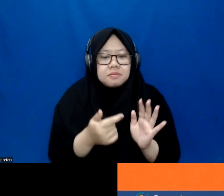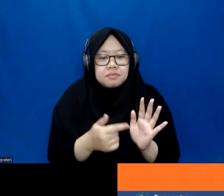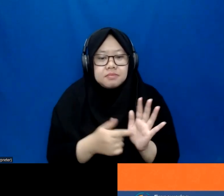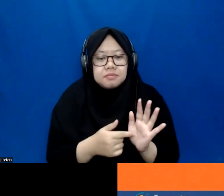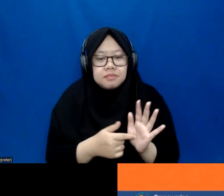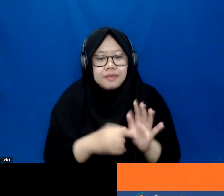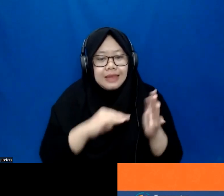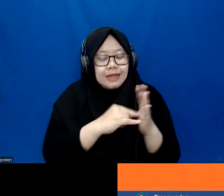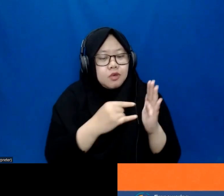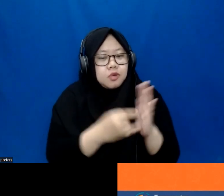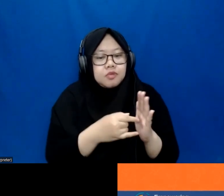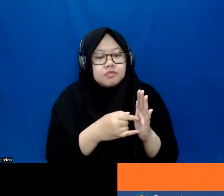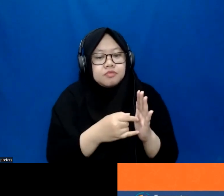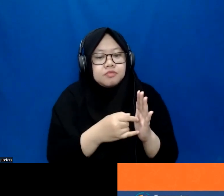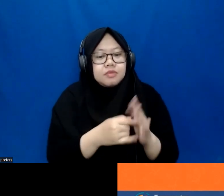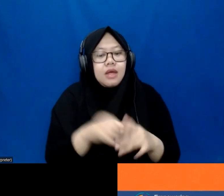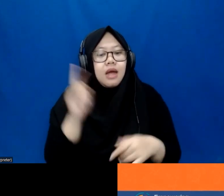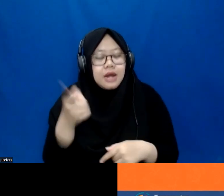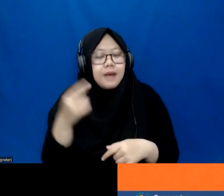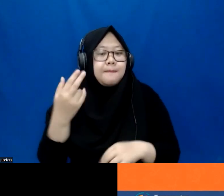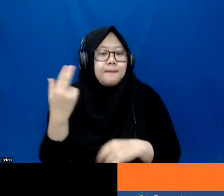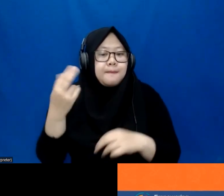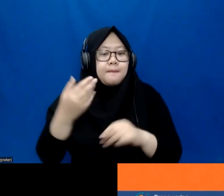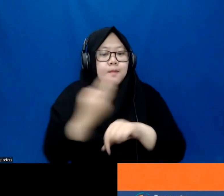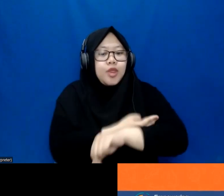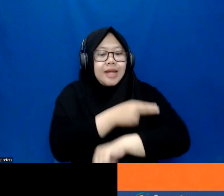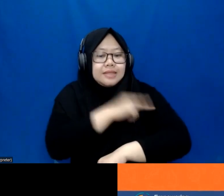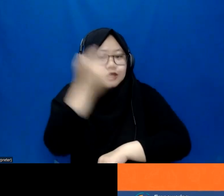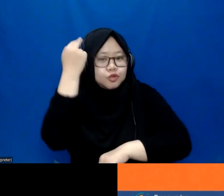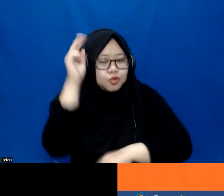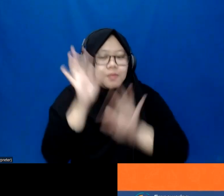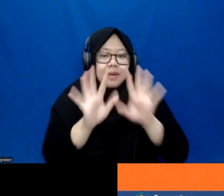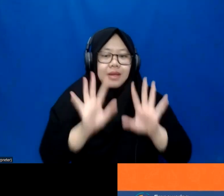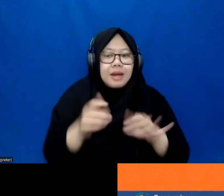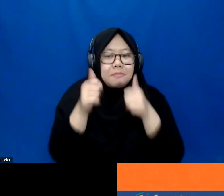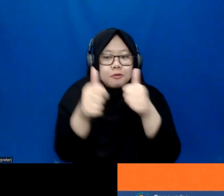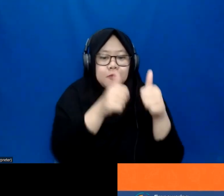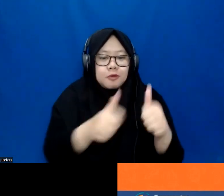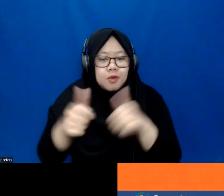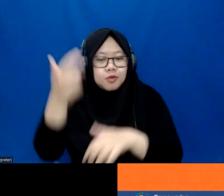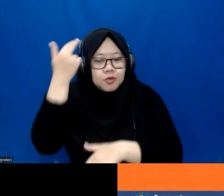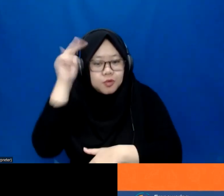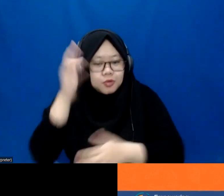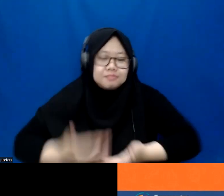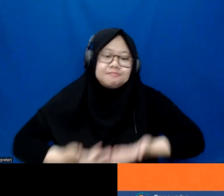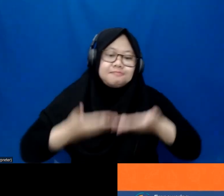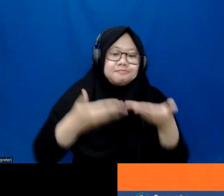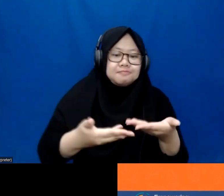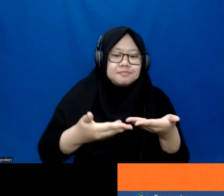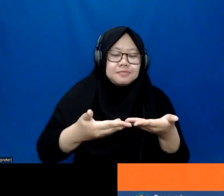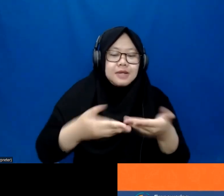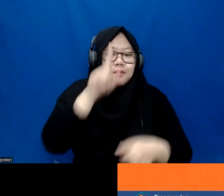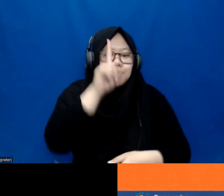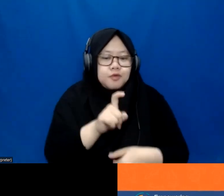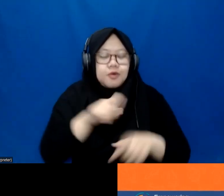technology has the potential to actually do a lot of good to serve the needs